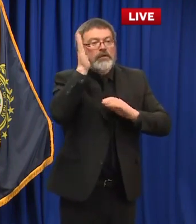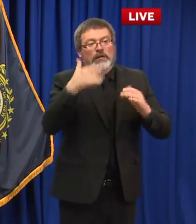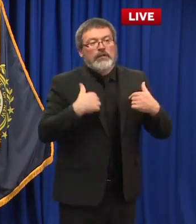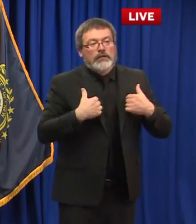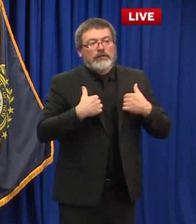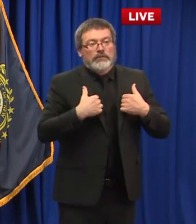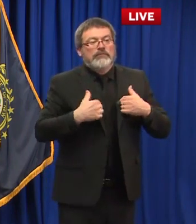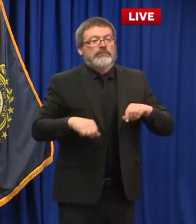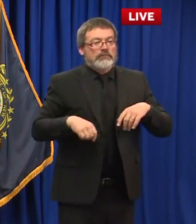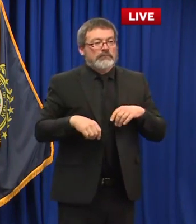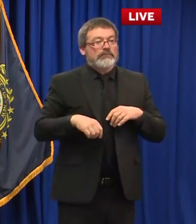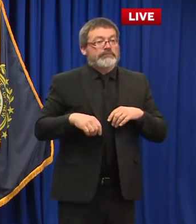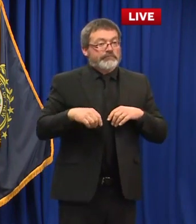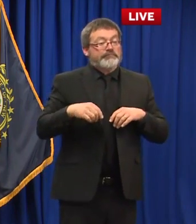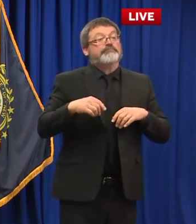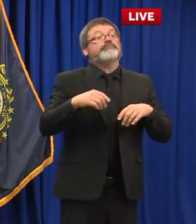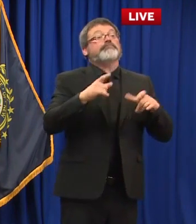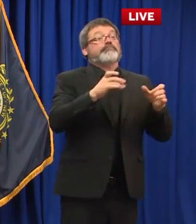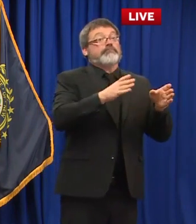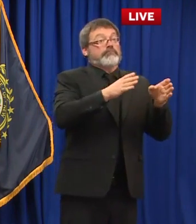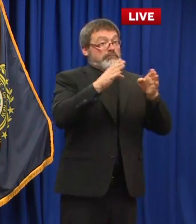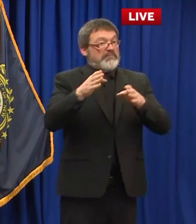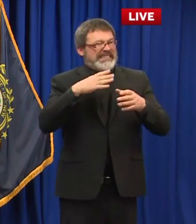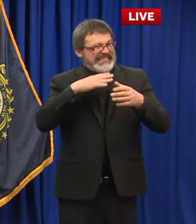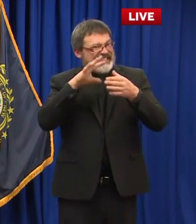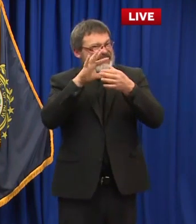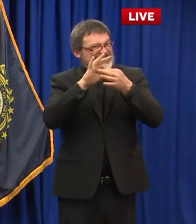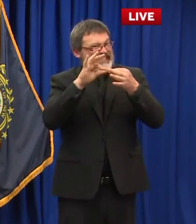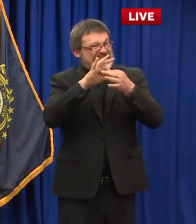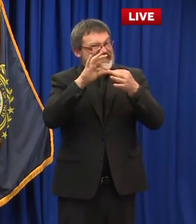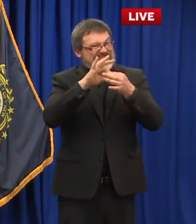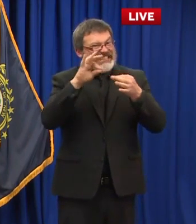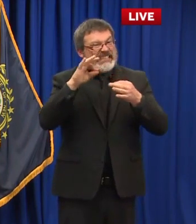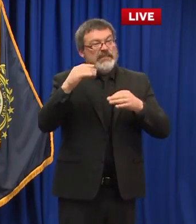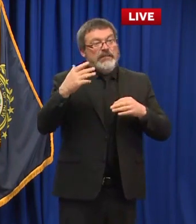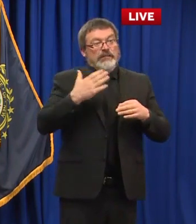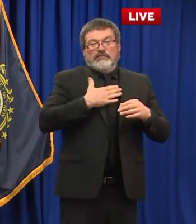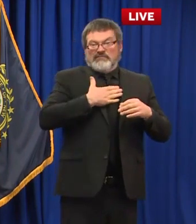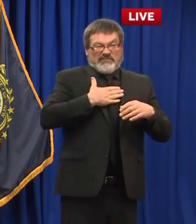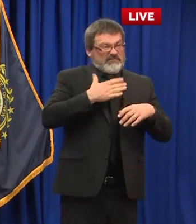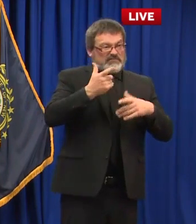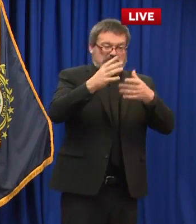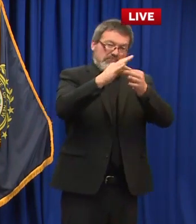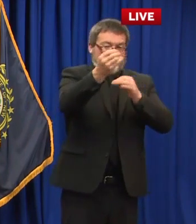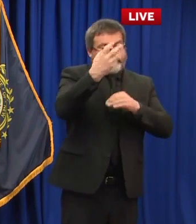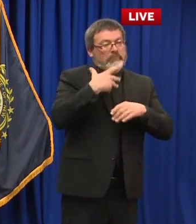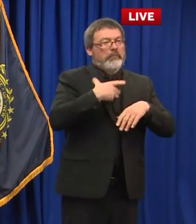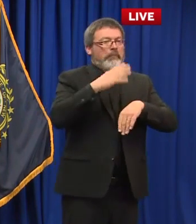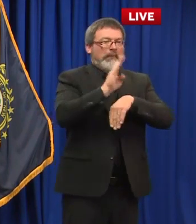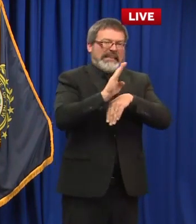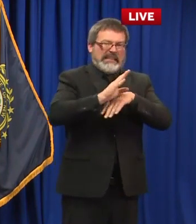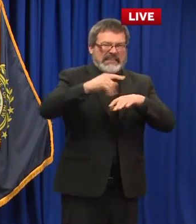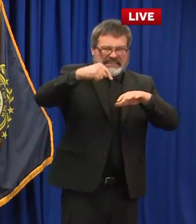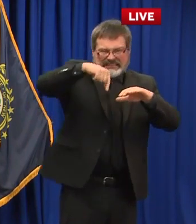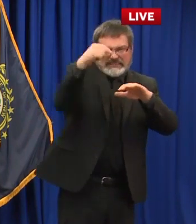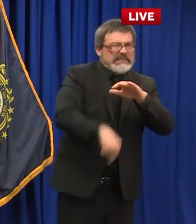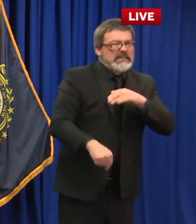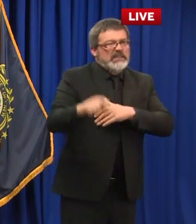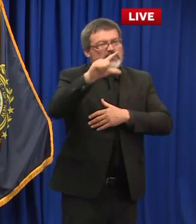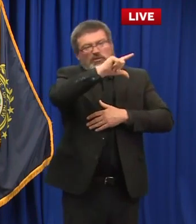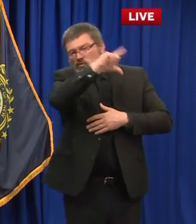So if you claim a $10 million loss, you are capped at $350,000 for the grant. That's still a lot of money, can pay a lot of